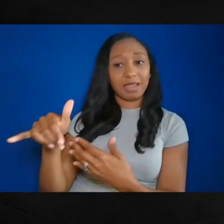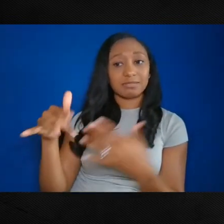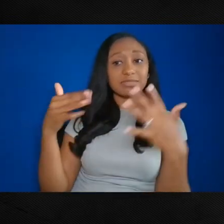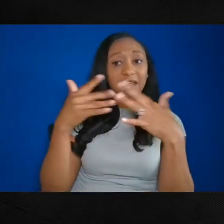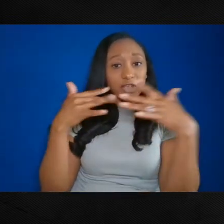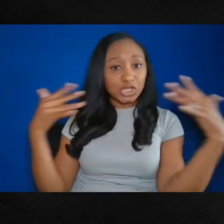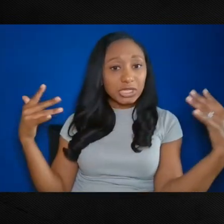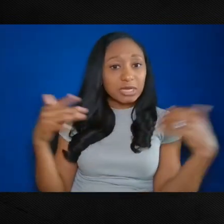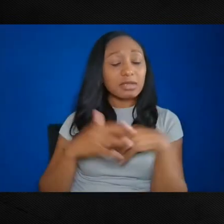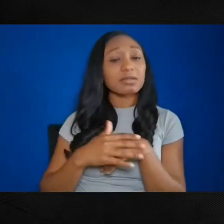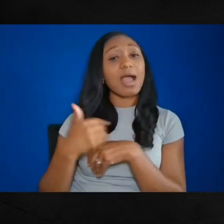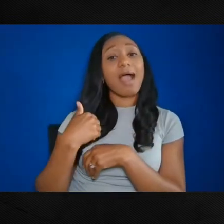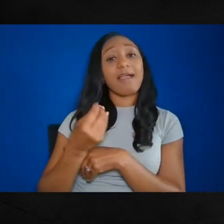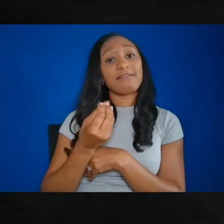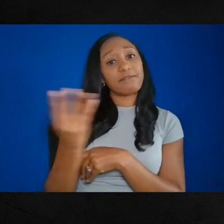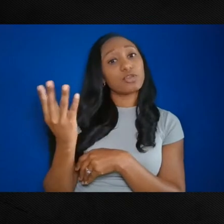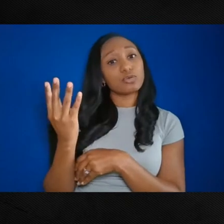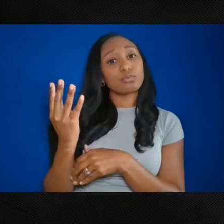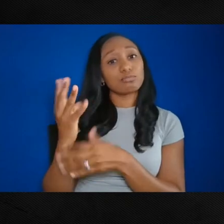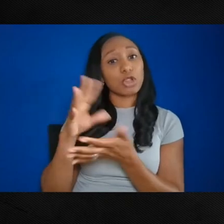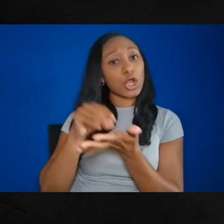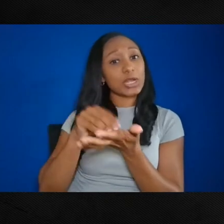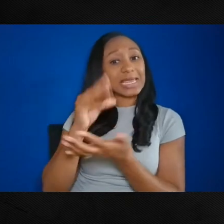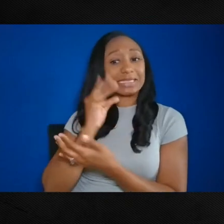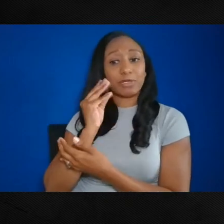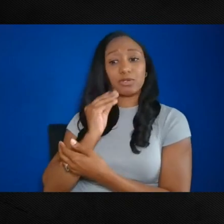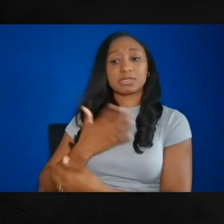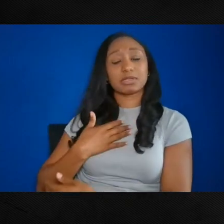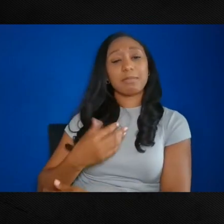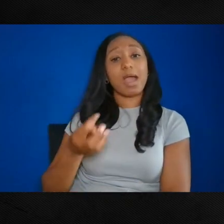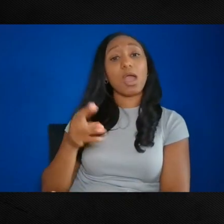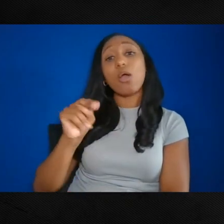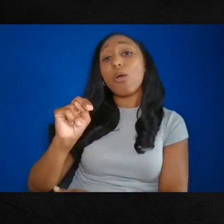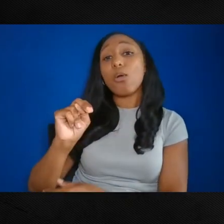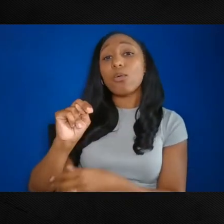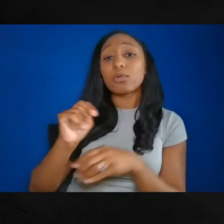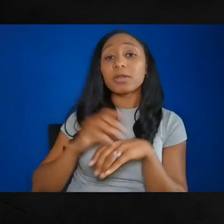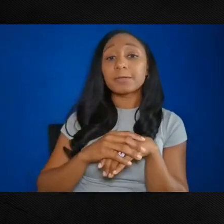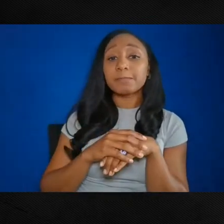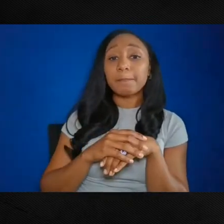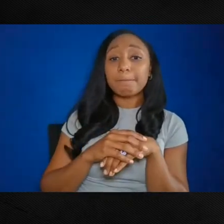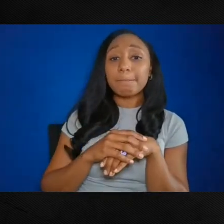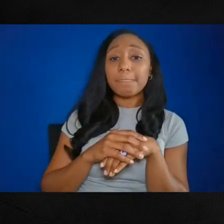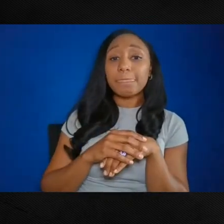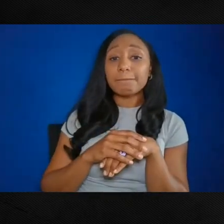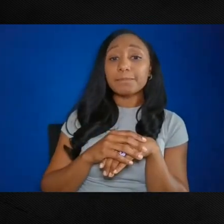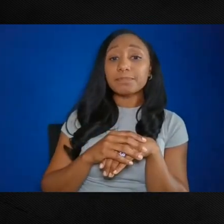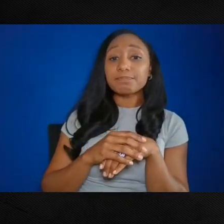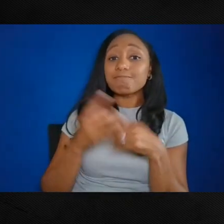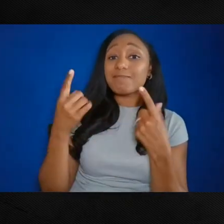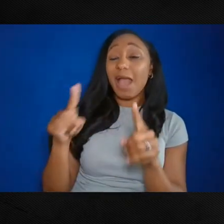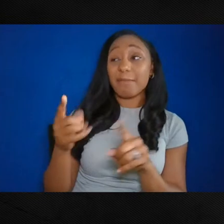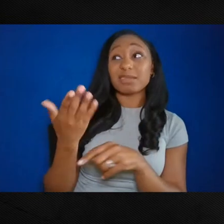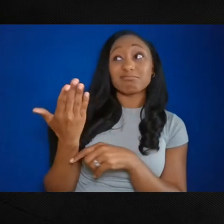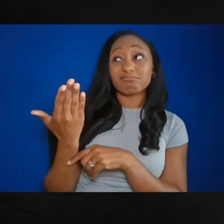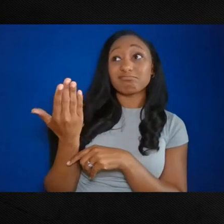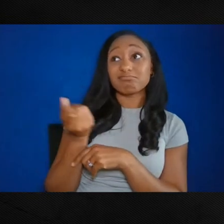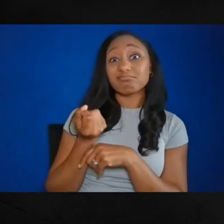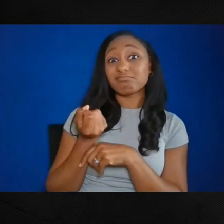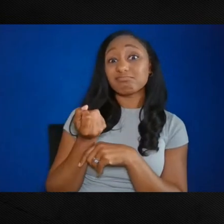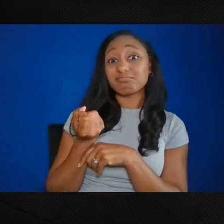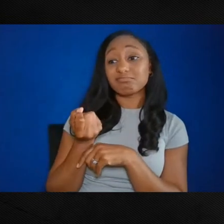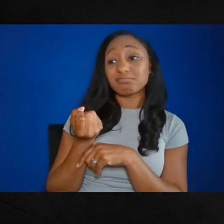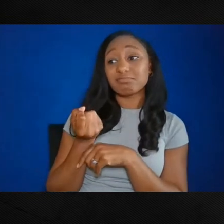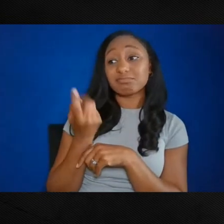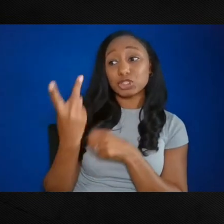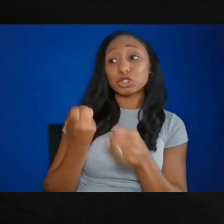experiences of my own, one almost half a century ago, and another within the last two years. As